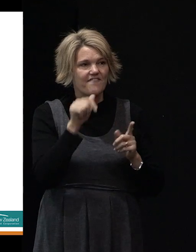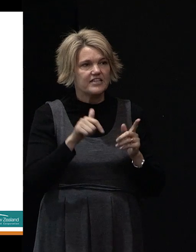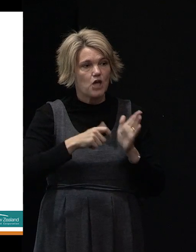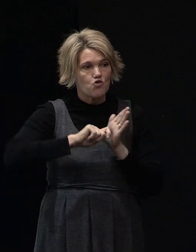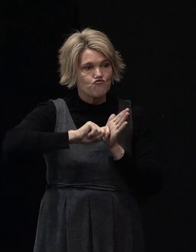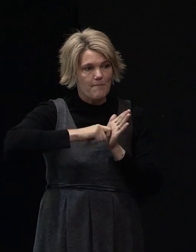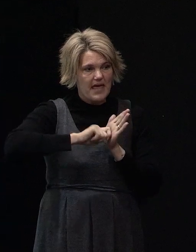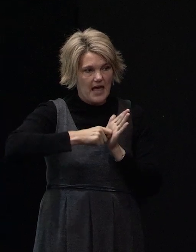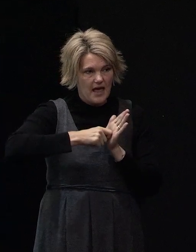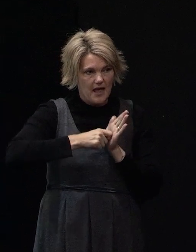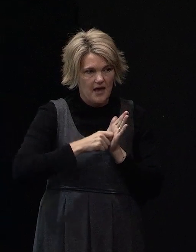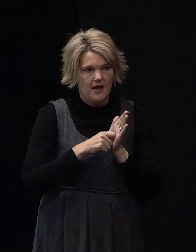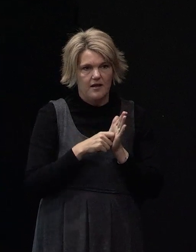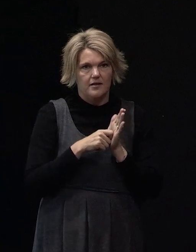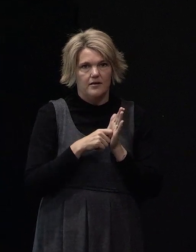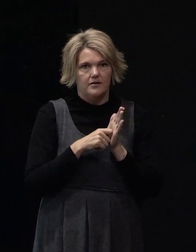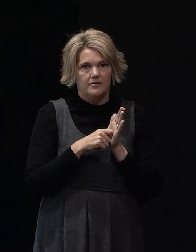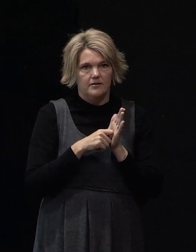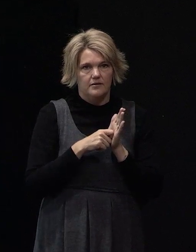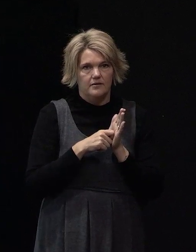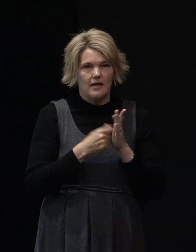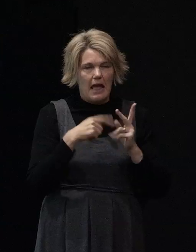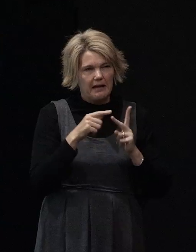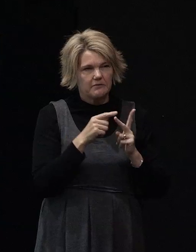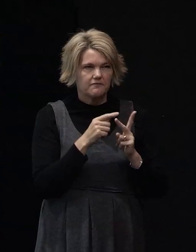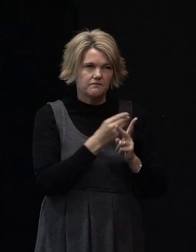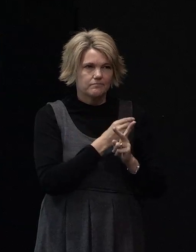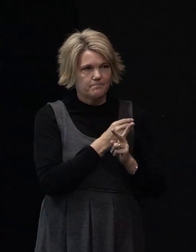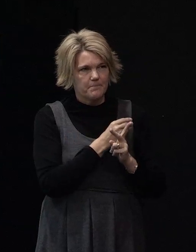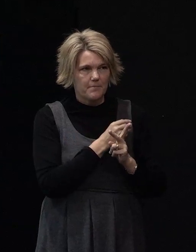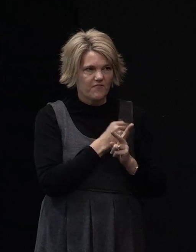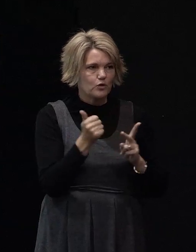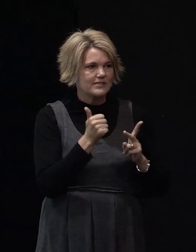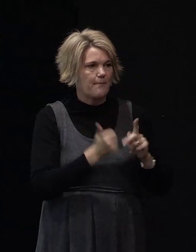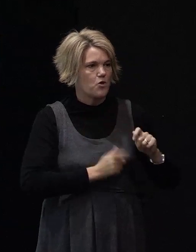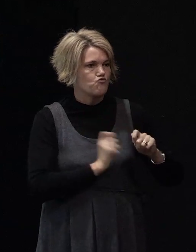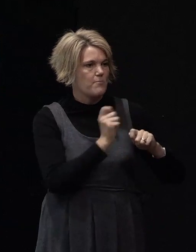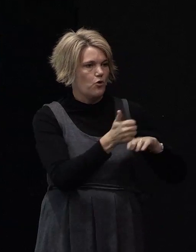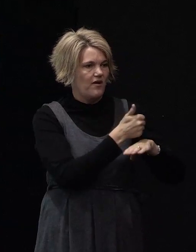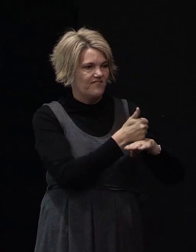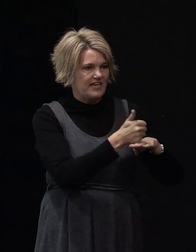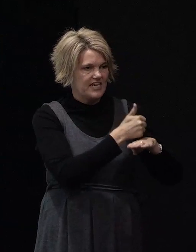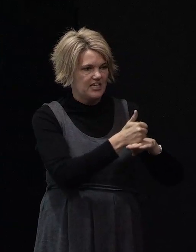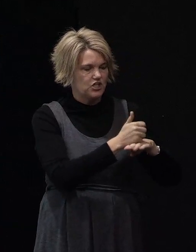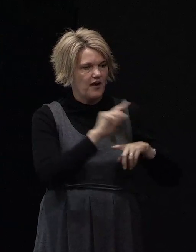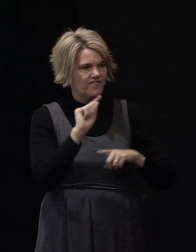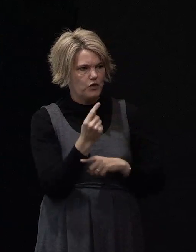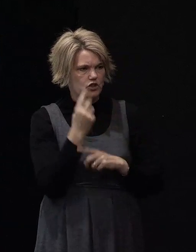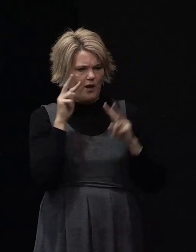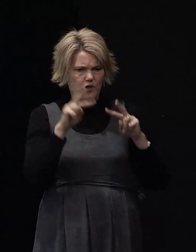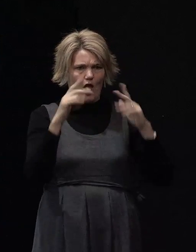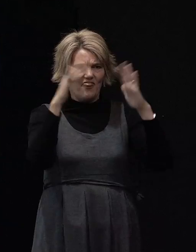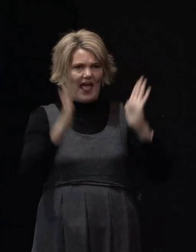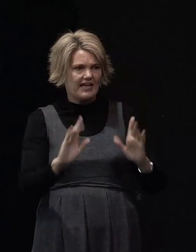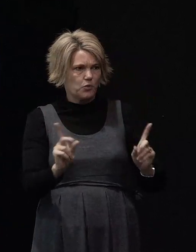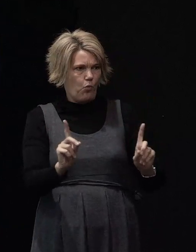and to some degree a rebuild of a foundation, how has the house performed already? What's the